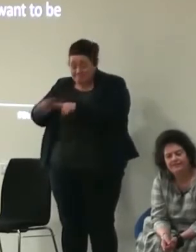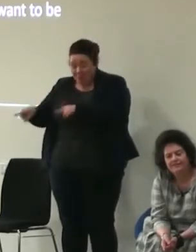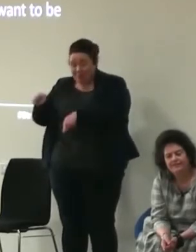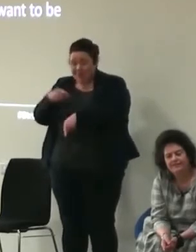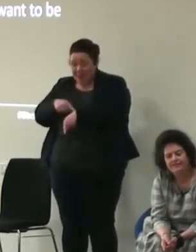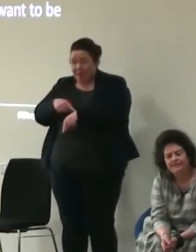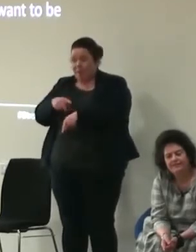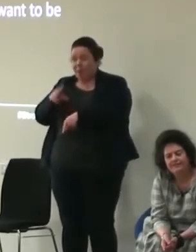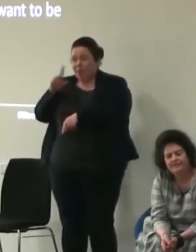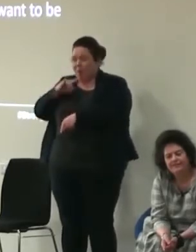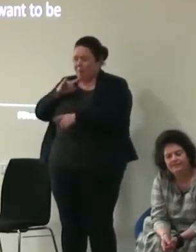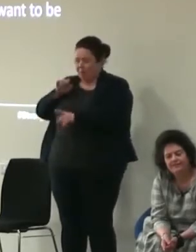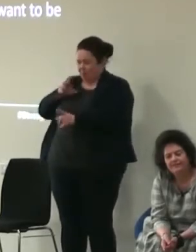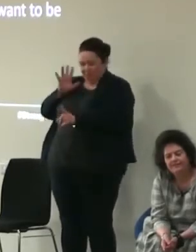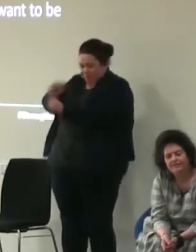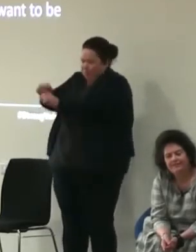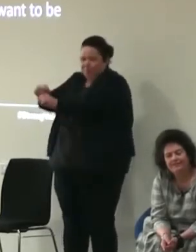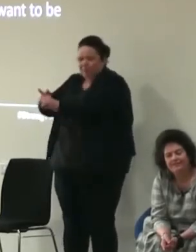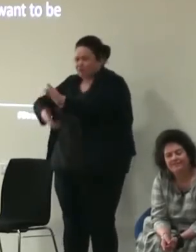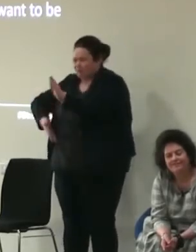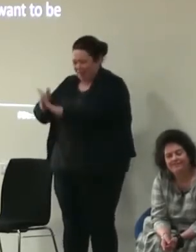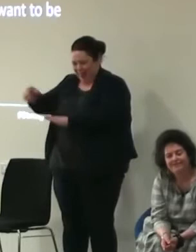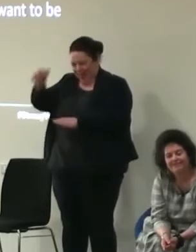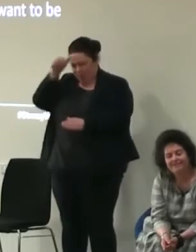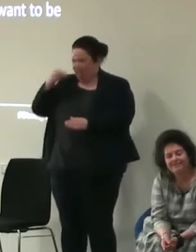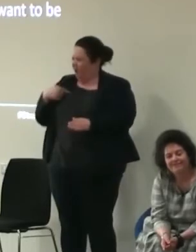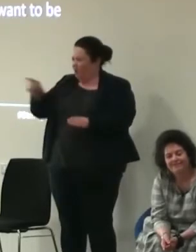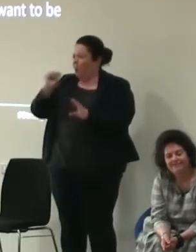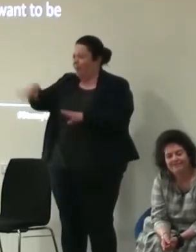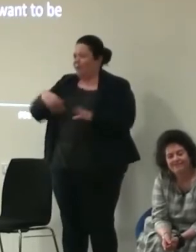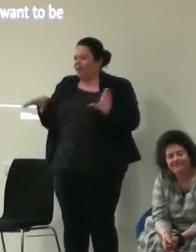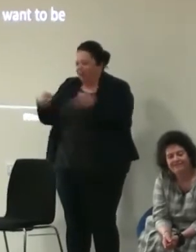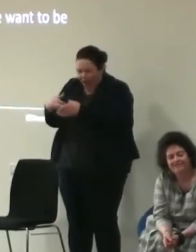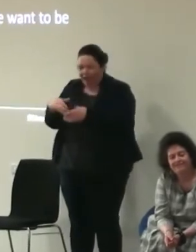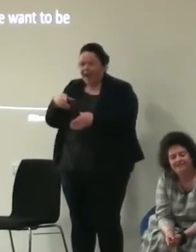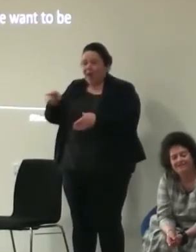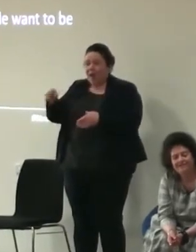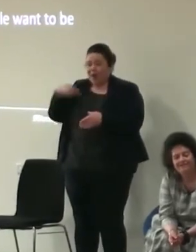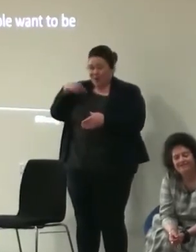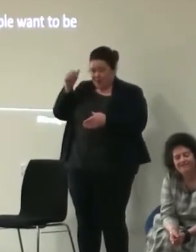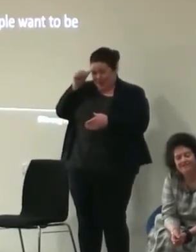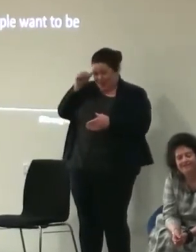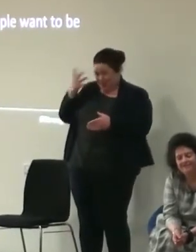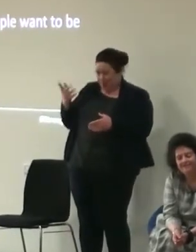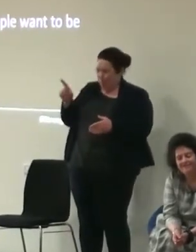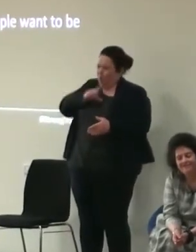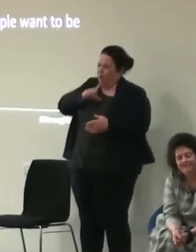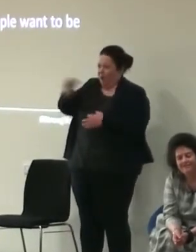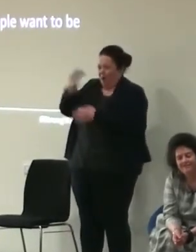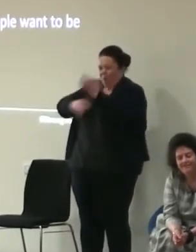people saw straight through it knew exactly what they were being categorised as knew what an advantage it served as